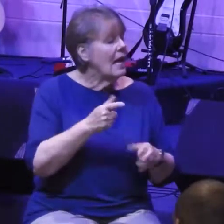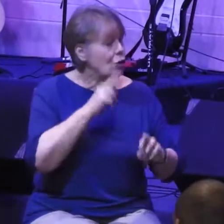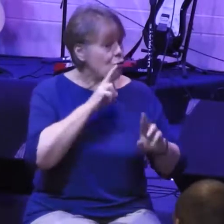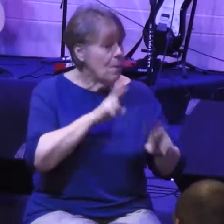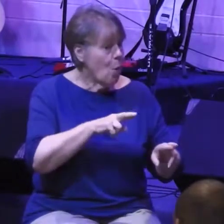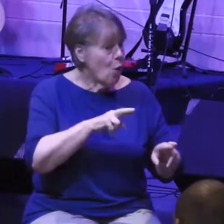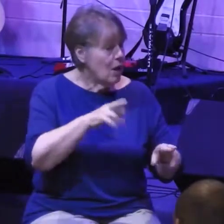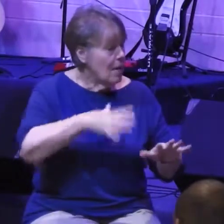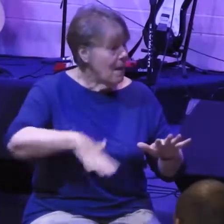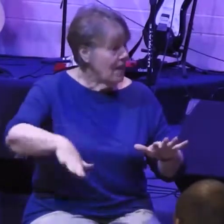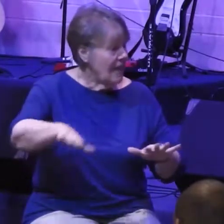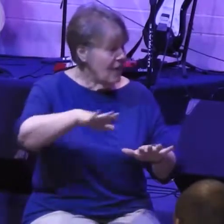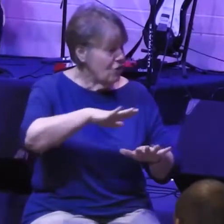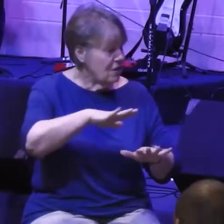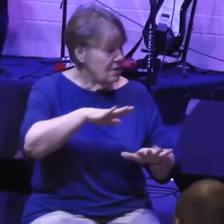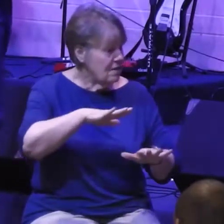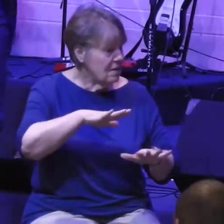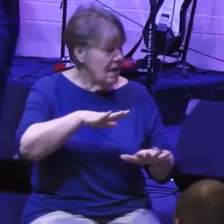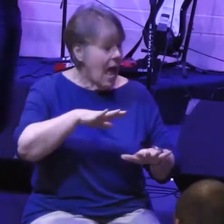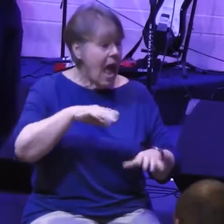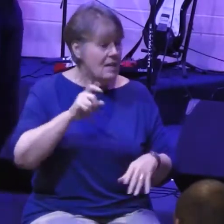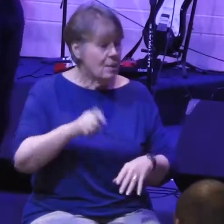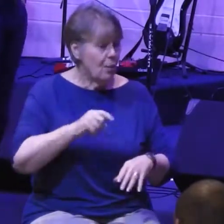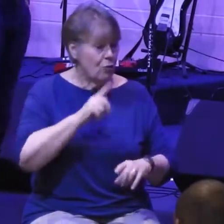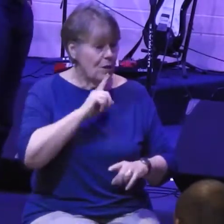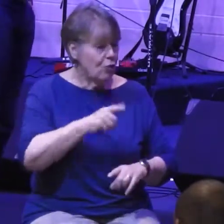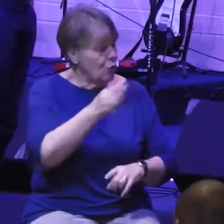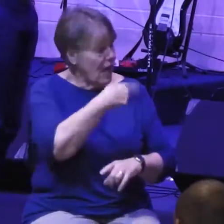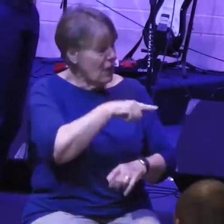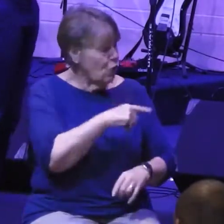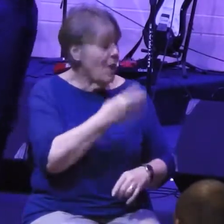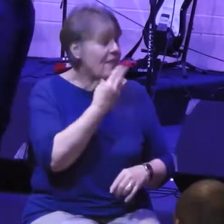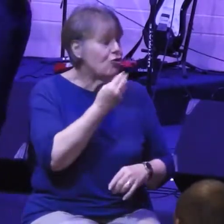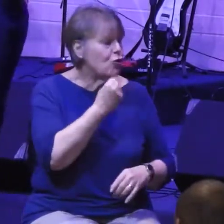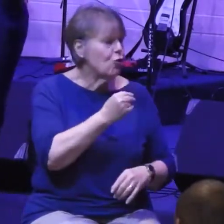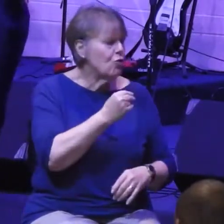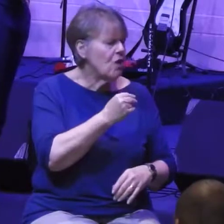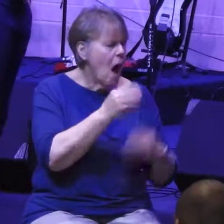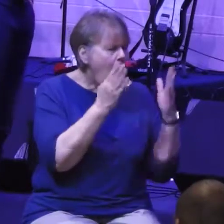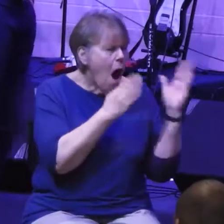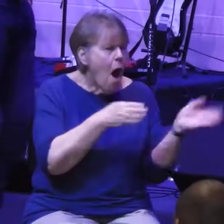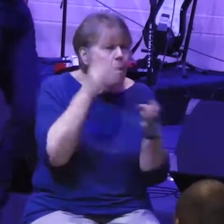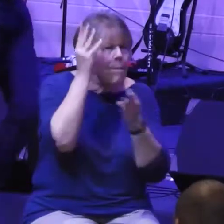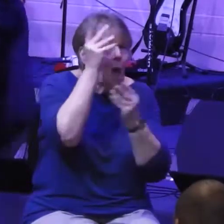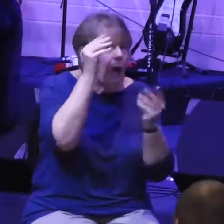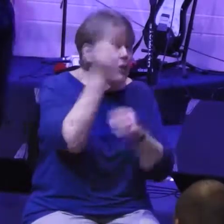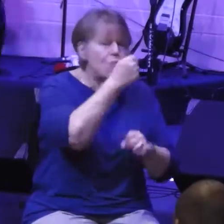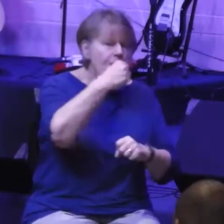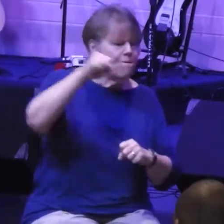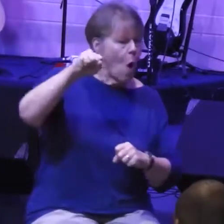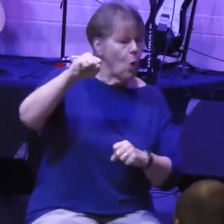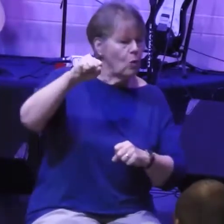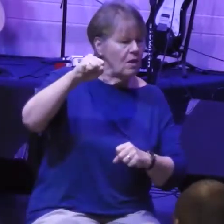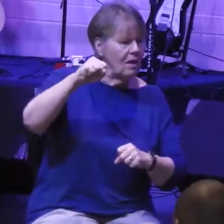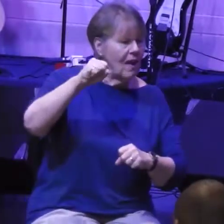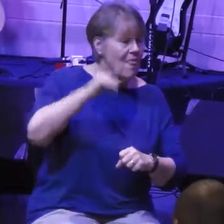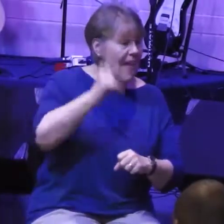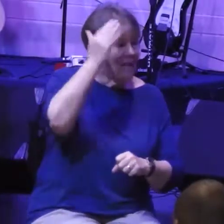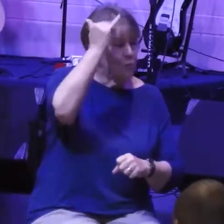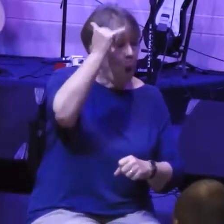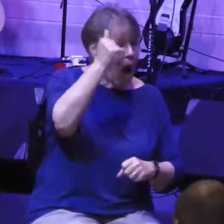and Geshem says, is true, that you and the Jews are plotting to revolt and therefore you are building the wall.